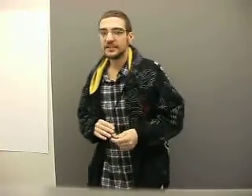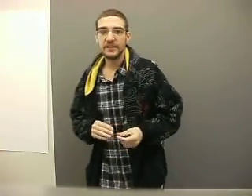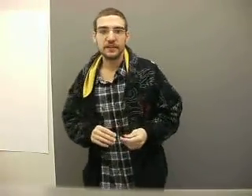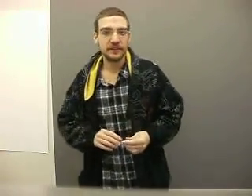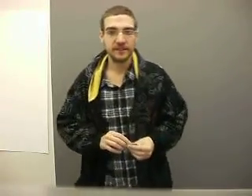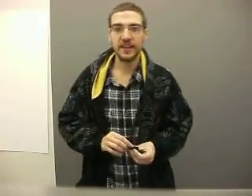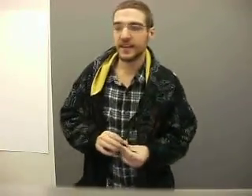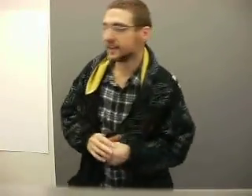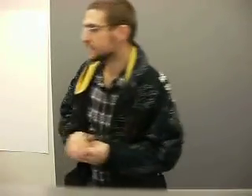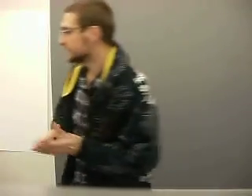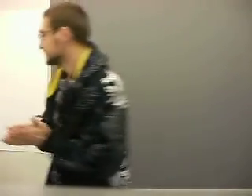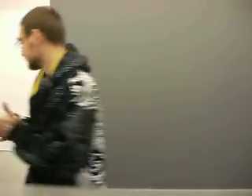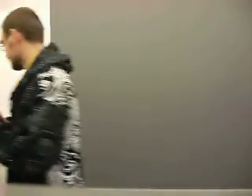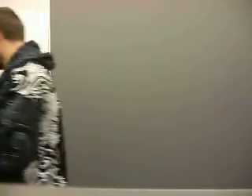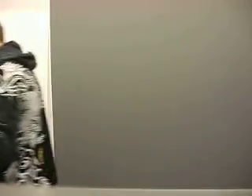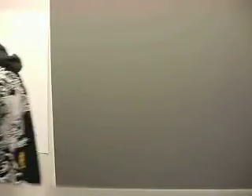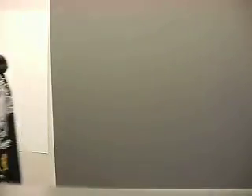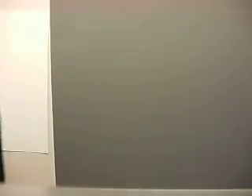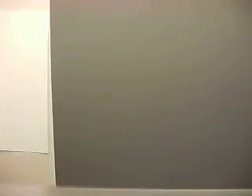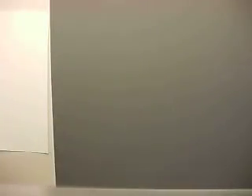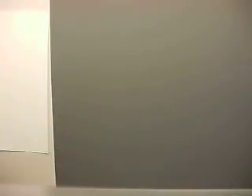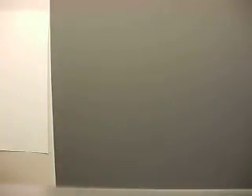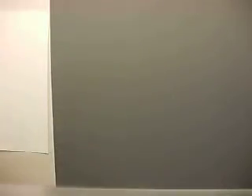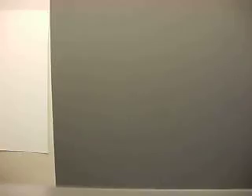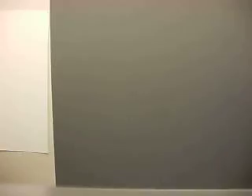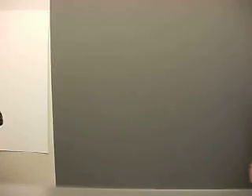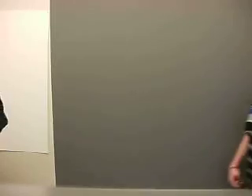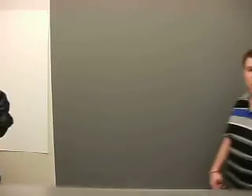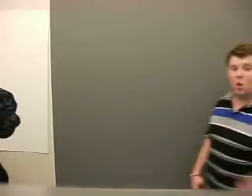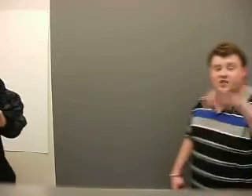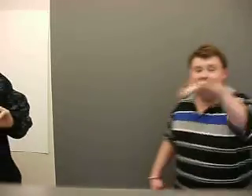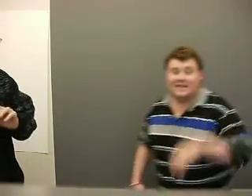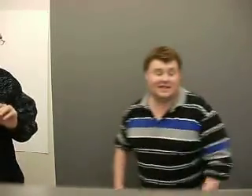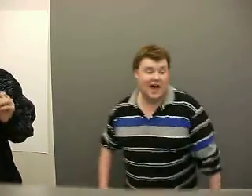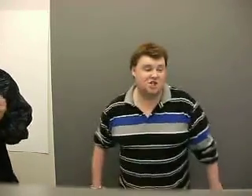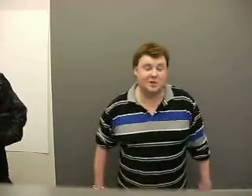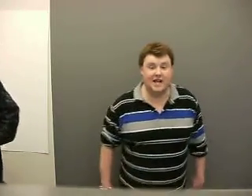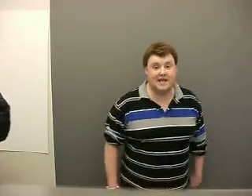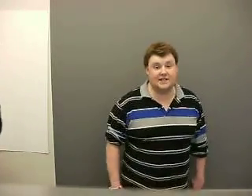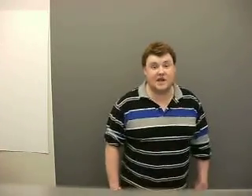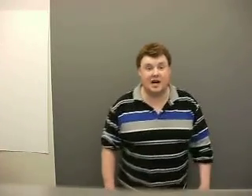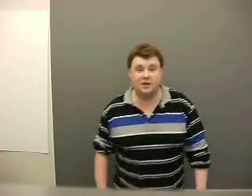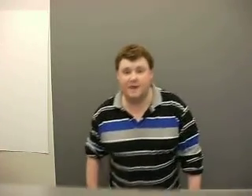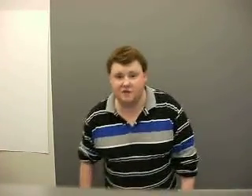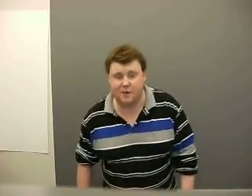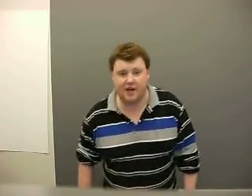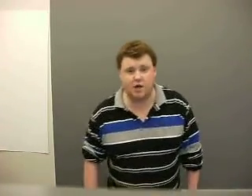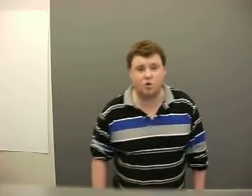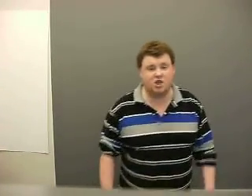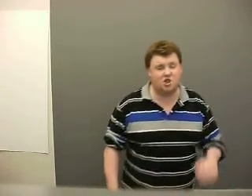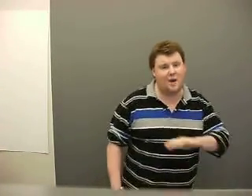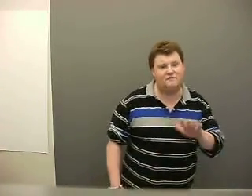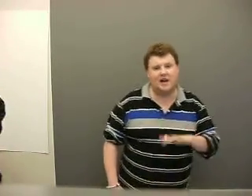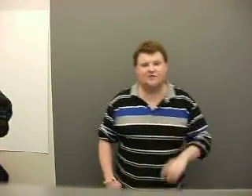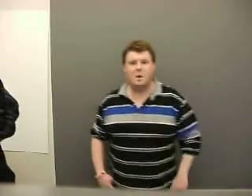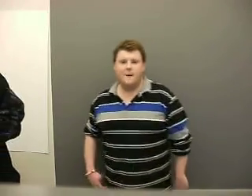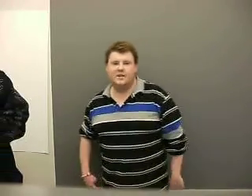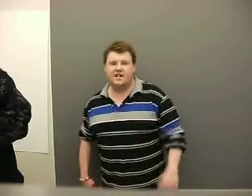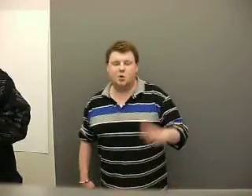Yeah. Yeah. Okay. Here comes the Trojan horse. Tis lines you a latex condom. Everybody knows that you ain't fond of him. But that's